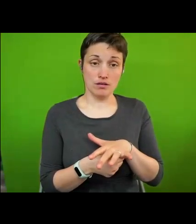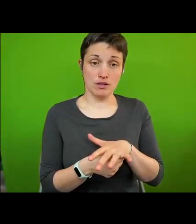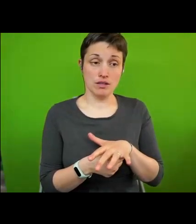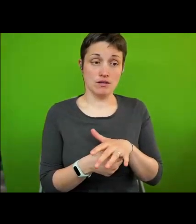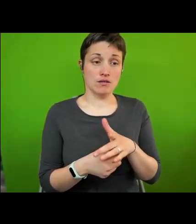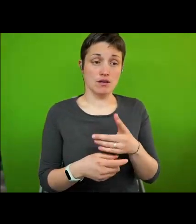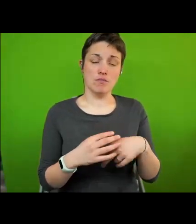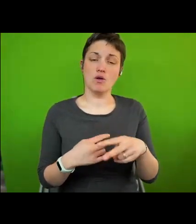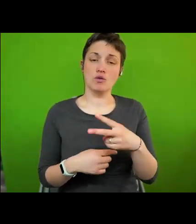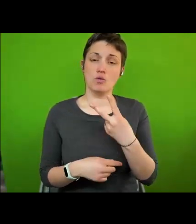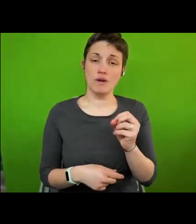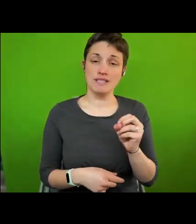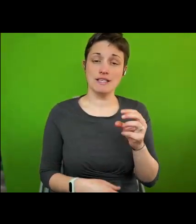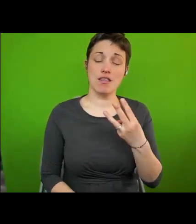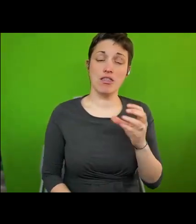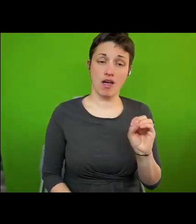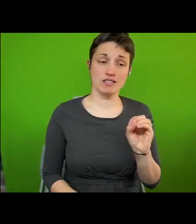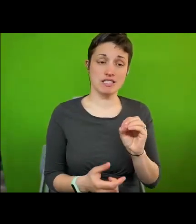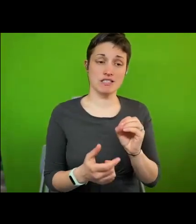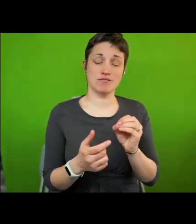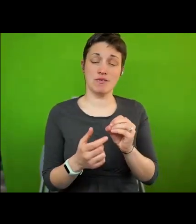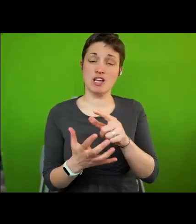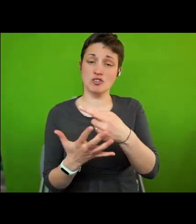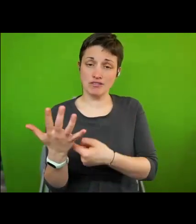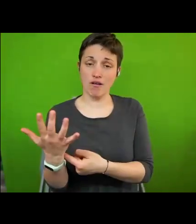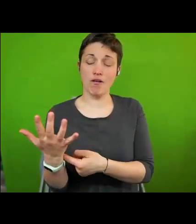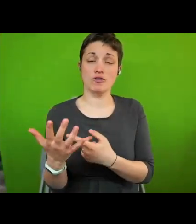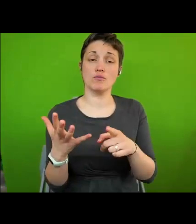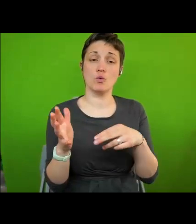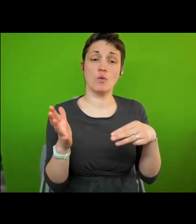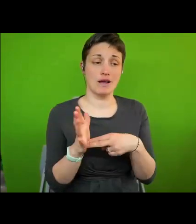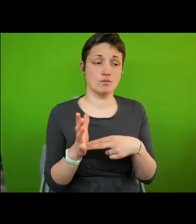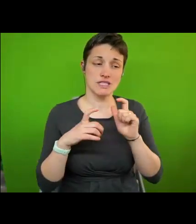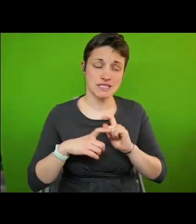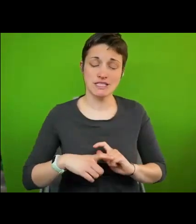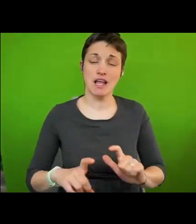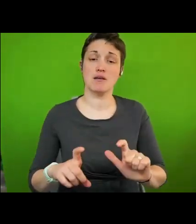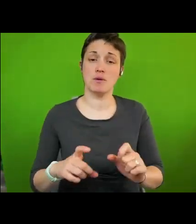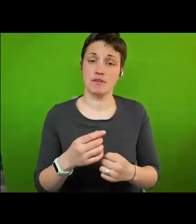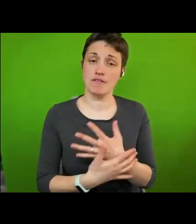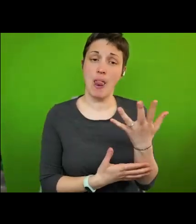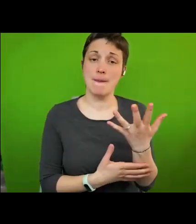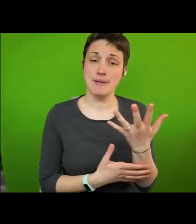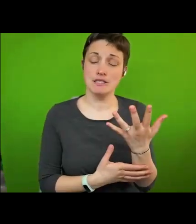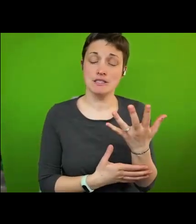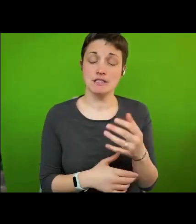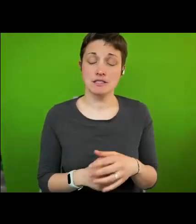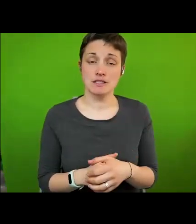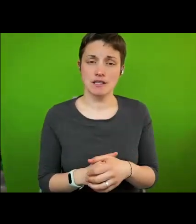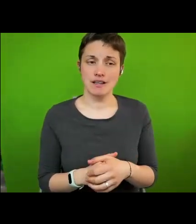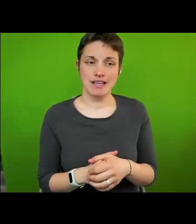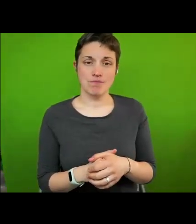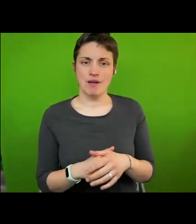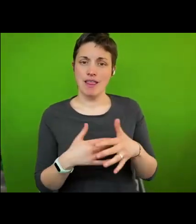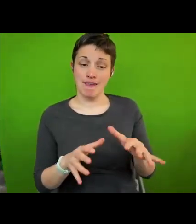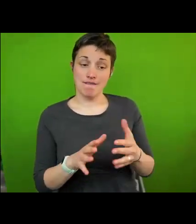agenda of u.n with the sustainable development goals the concept of leaving no one behind